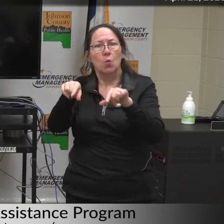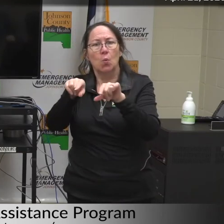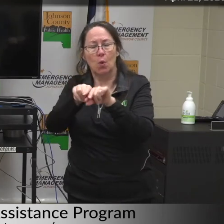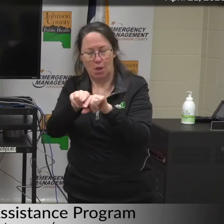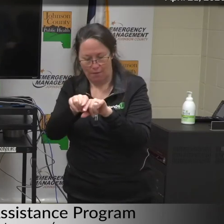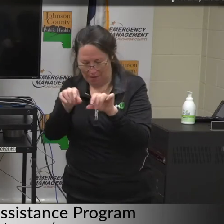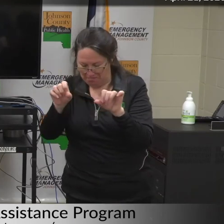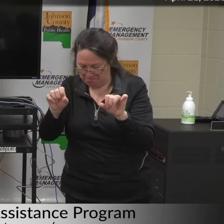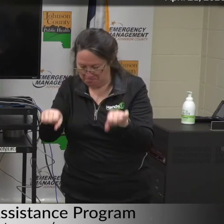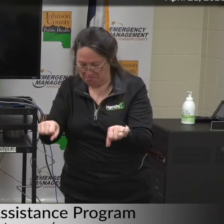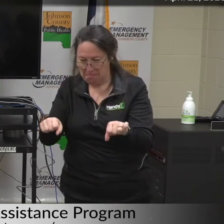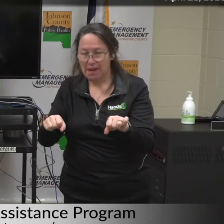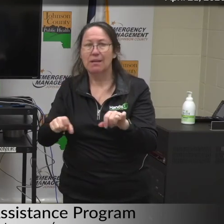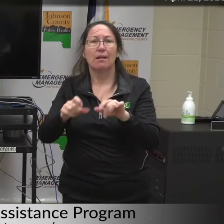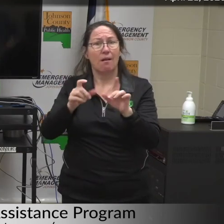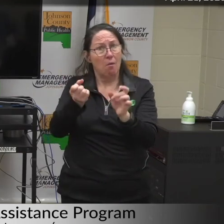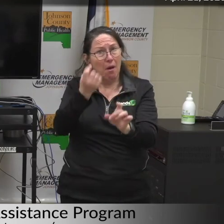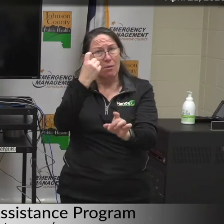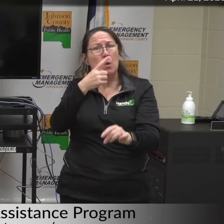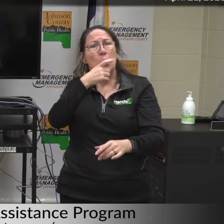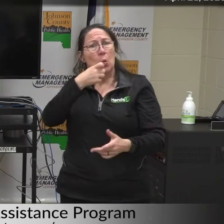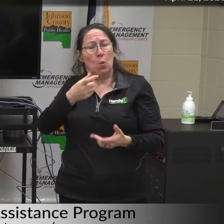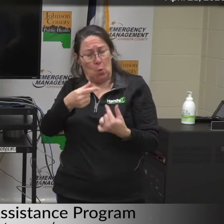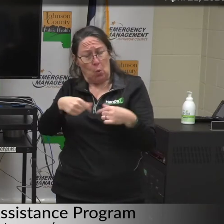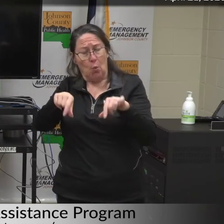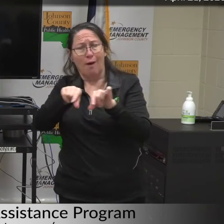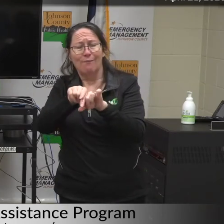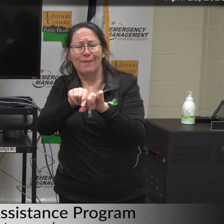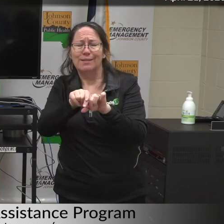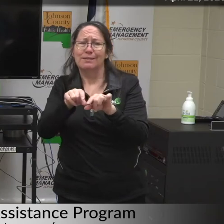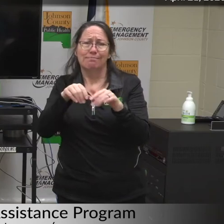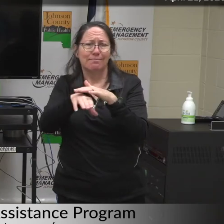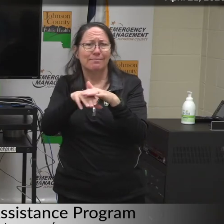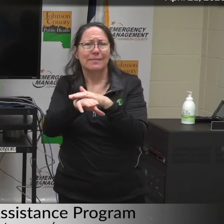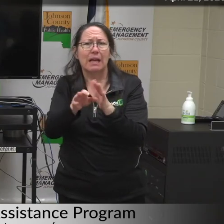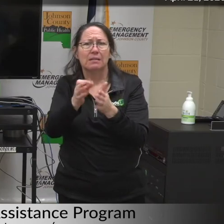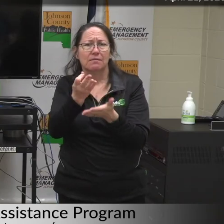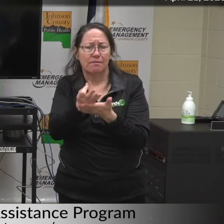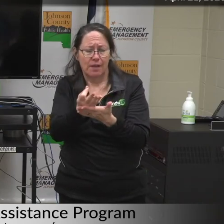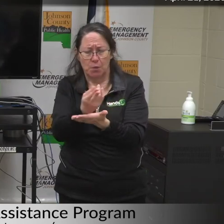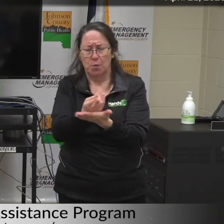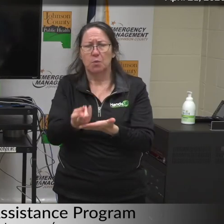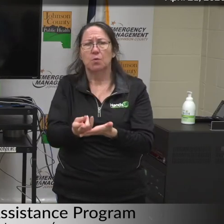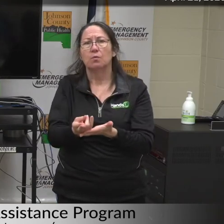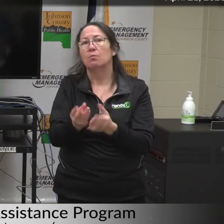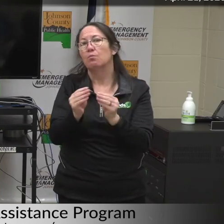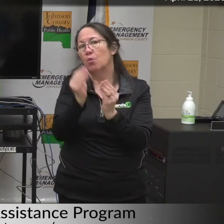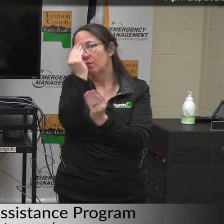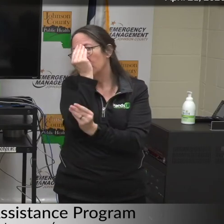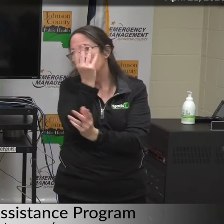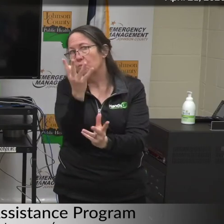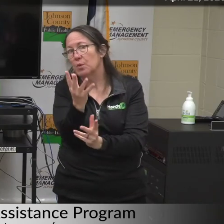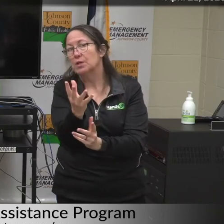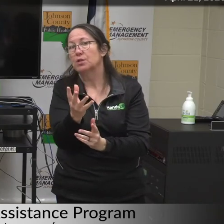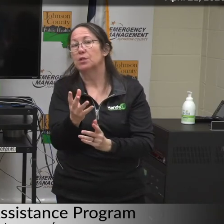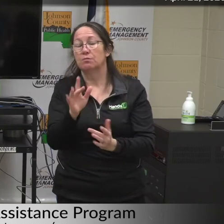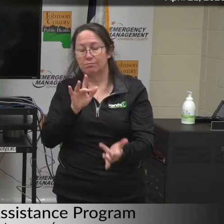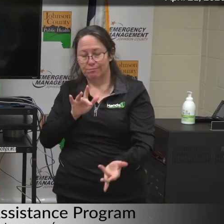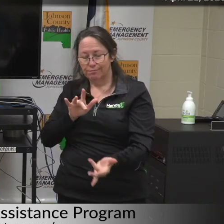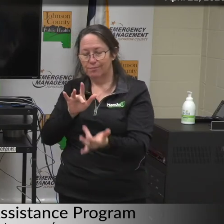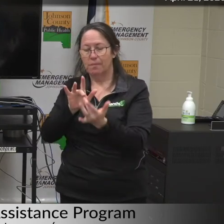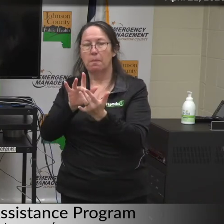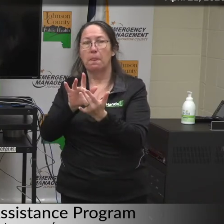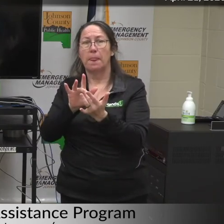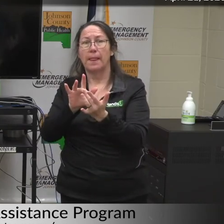Eligibility varies, but for more information on this program and to contact